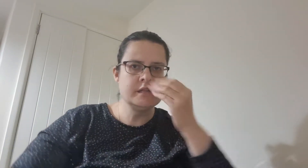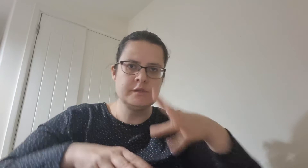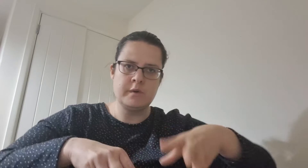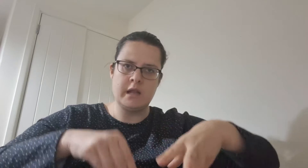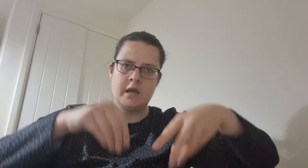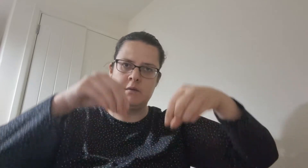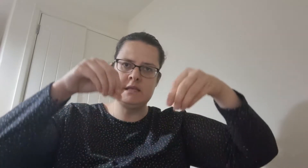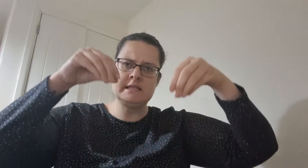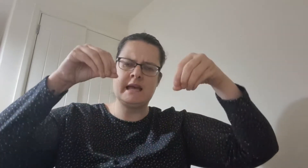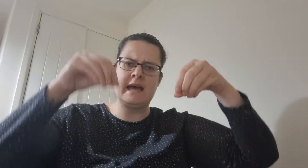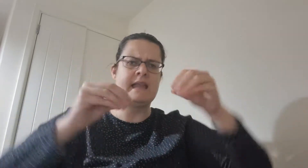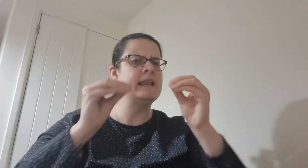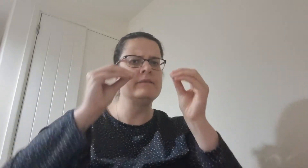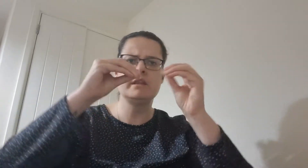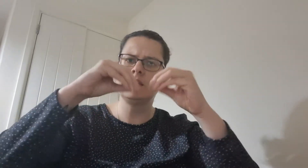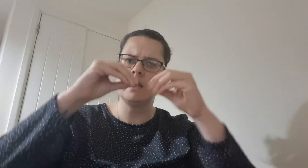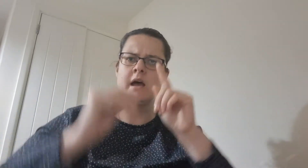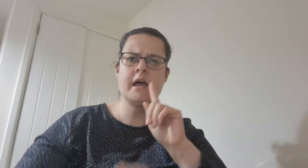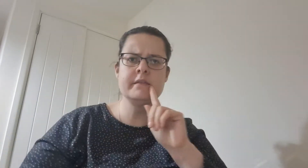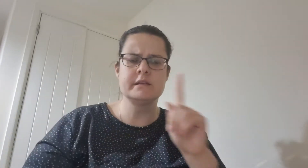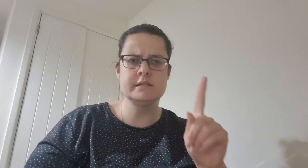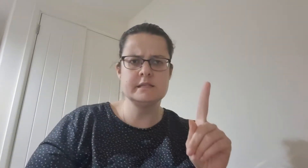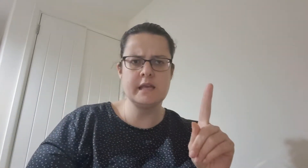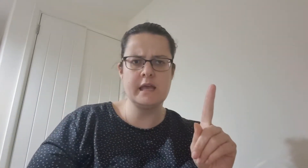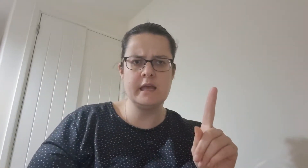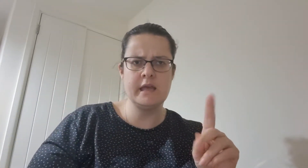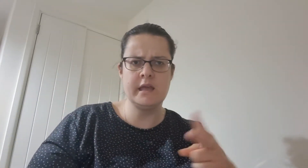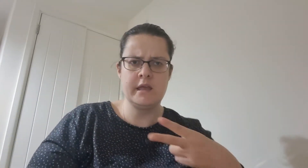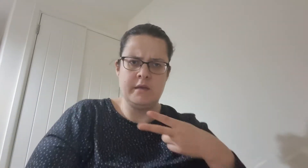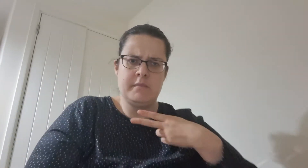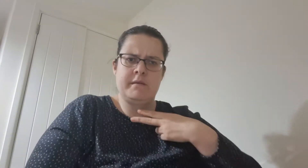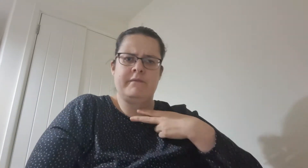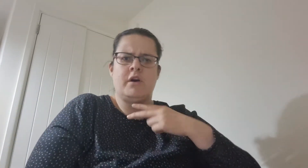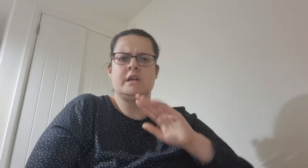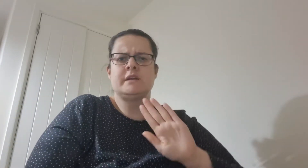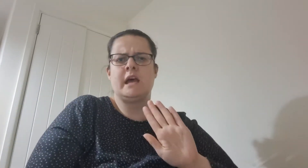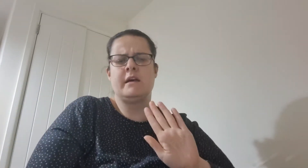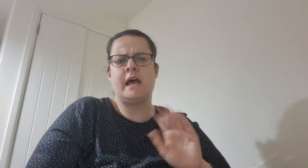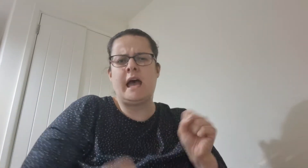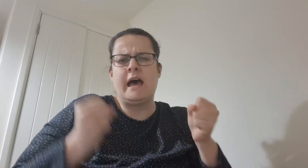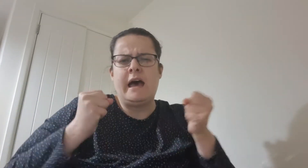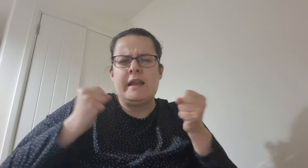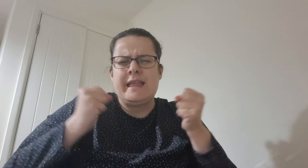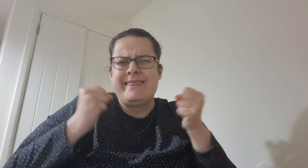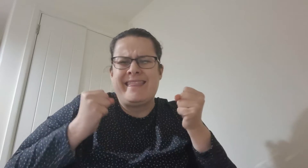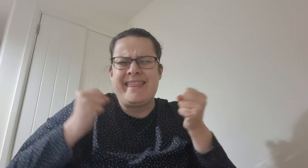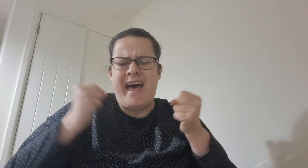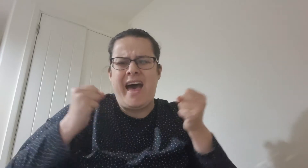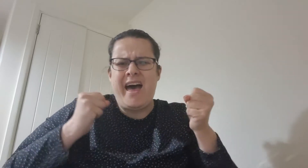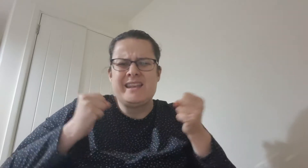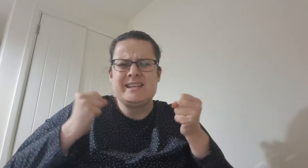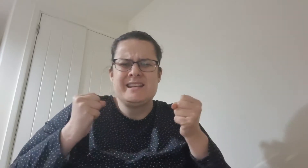Swirling with sand, I've got nothing to say, my voice drowned out in the thunder